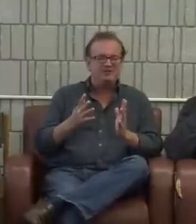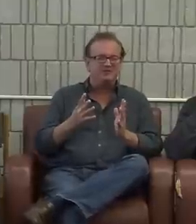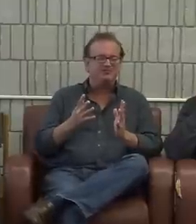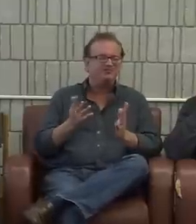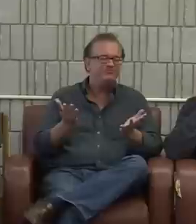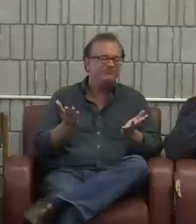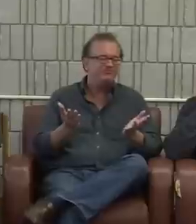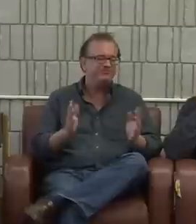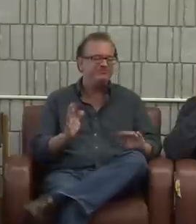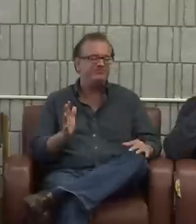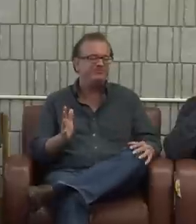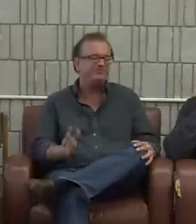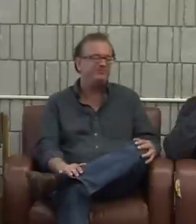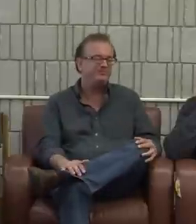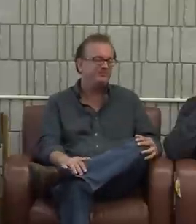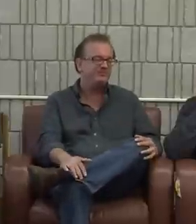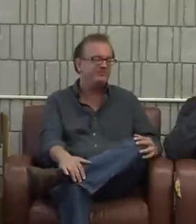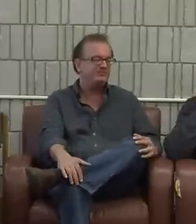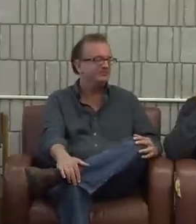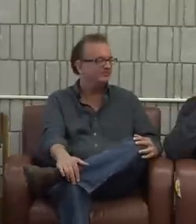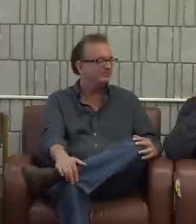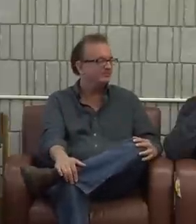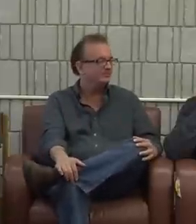I don't feel like I'm benefiting from that sound approach.